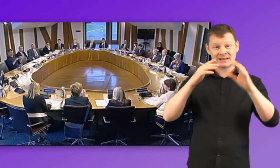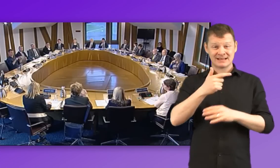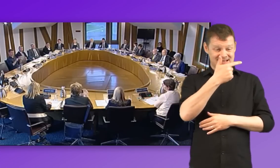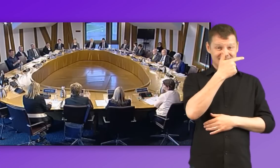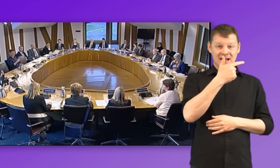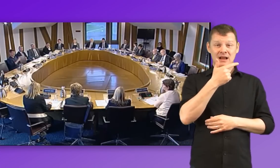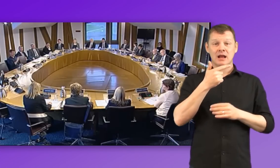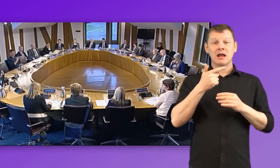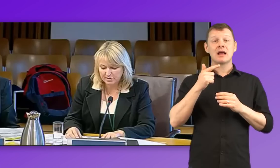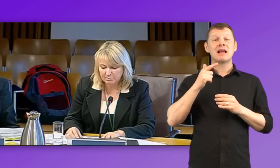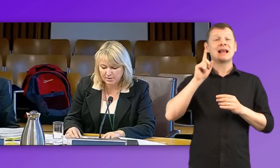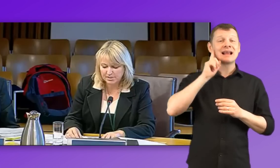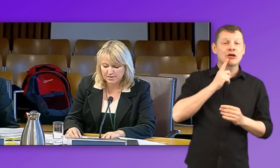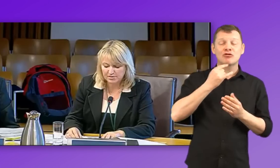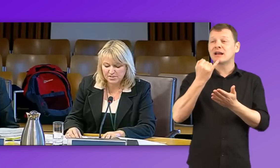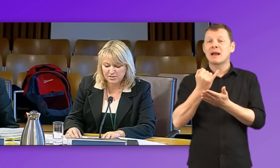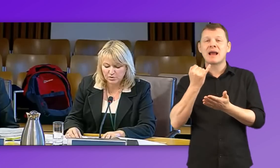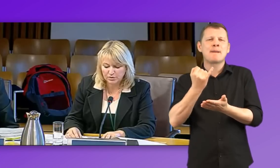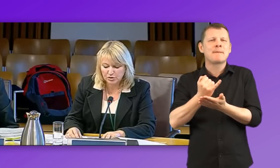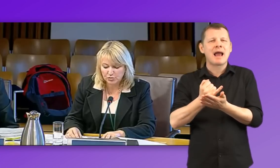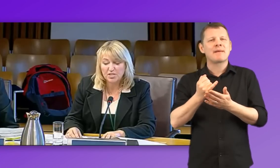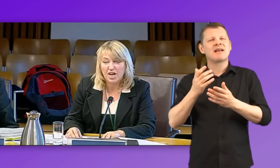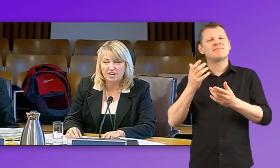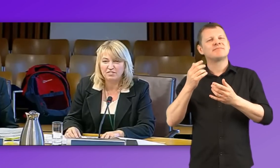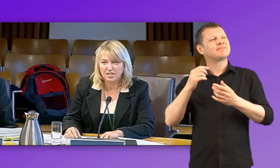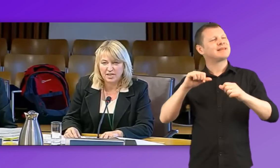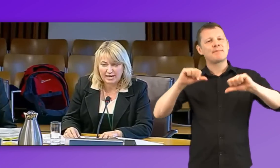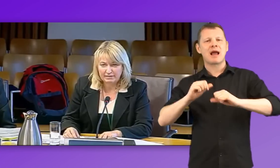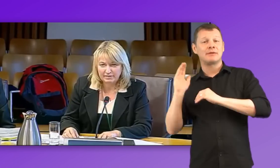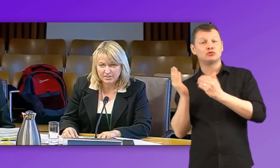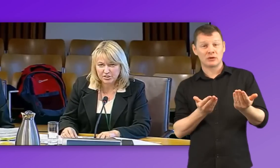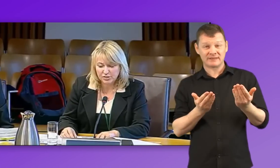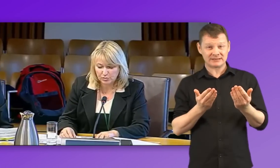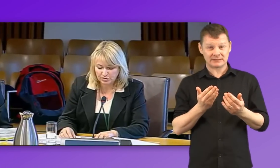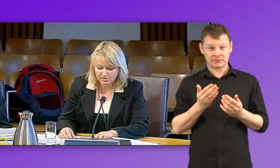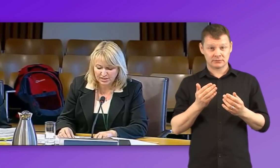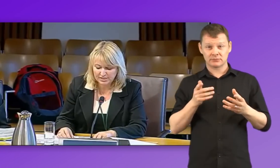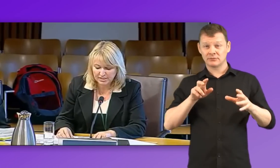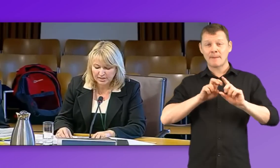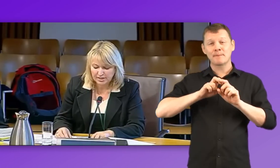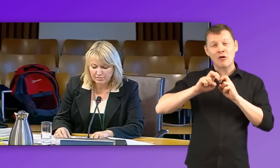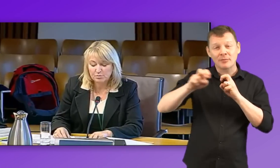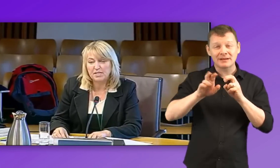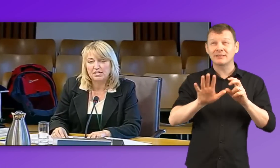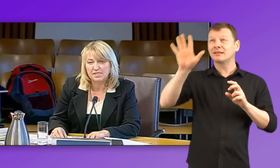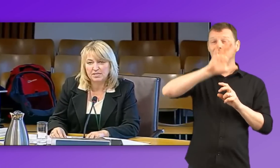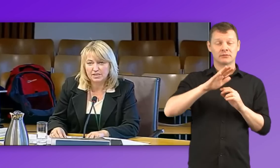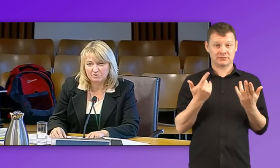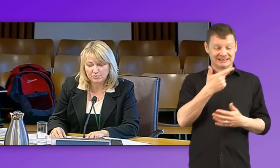peripatetic hearing impairment services in Scotland don't have any teachers qualified to BSL Level